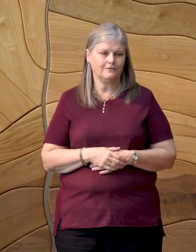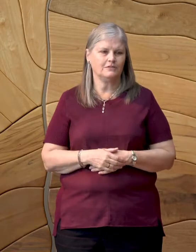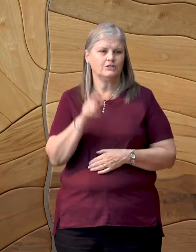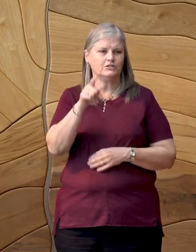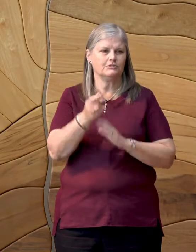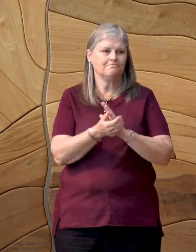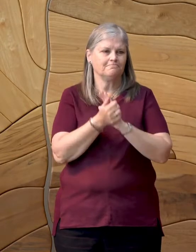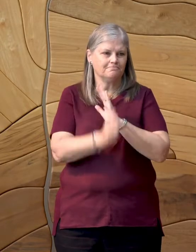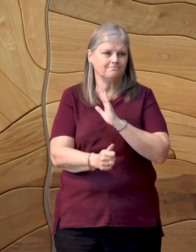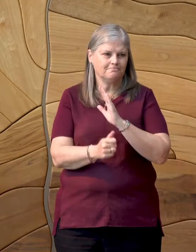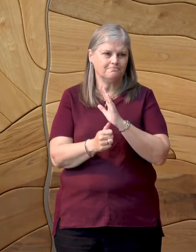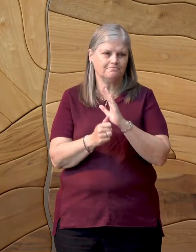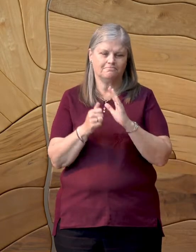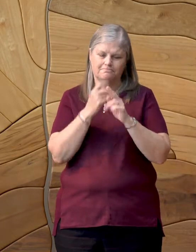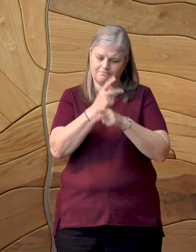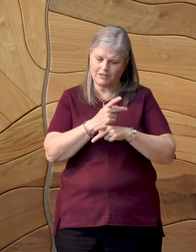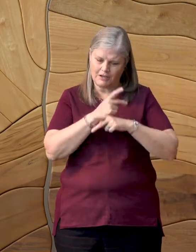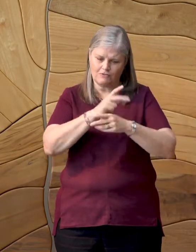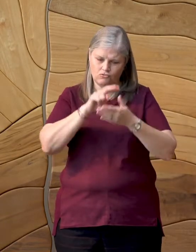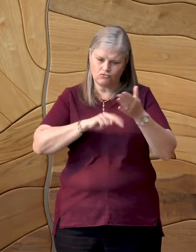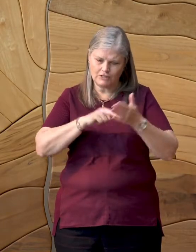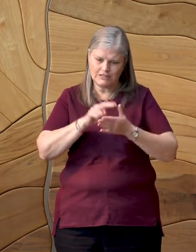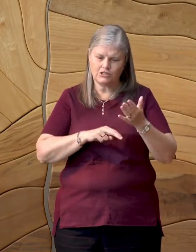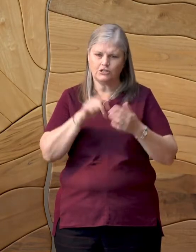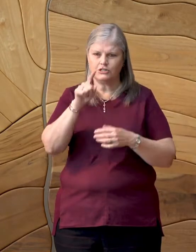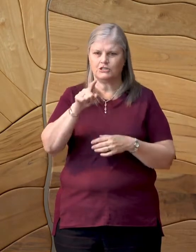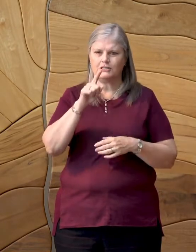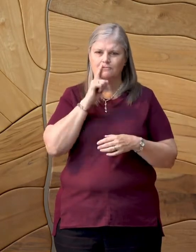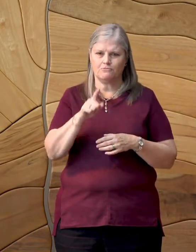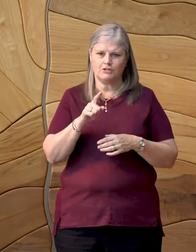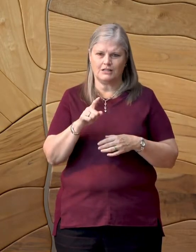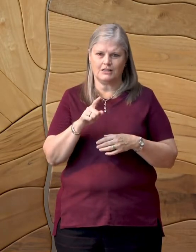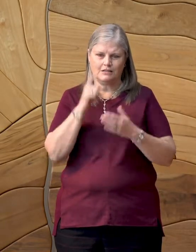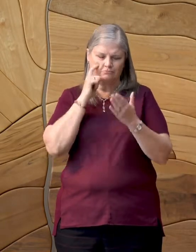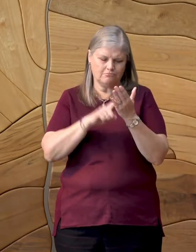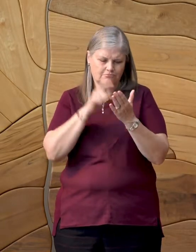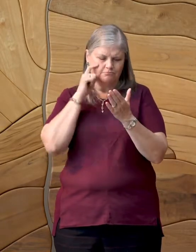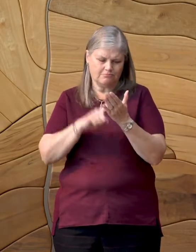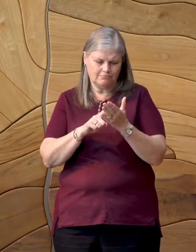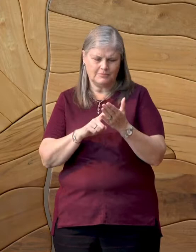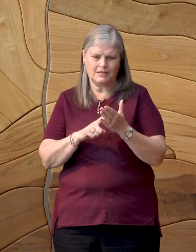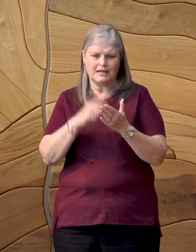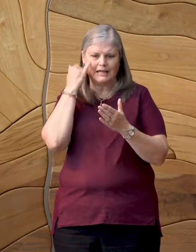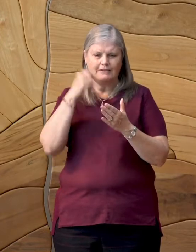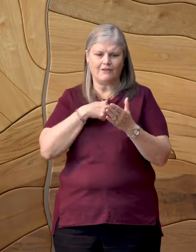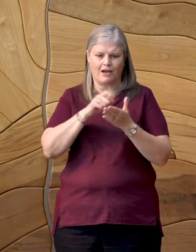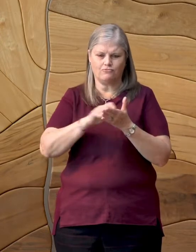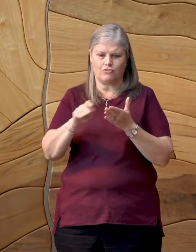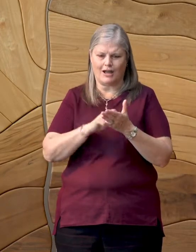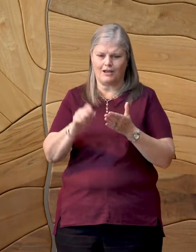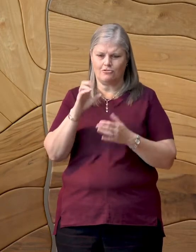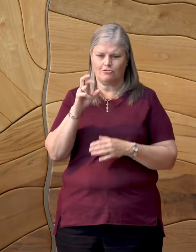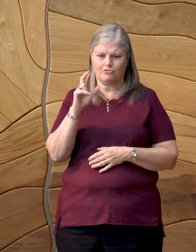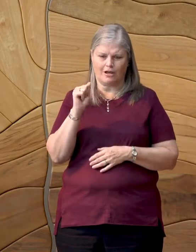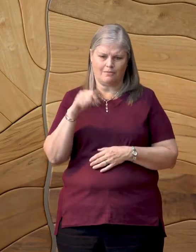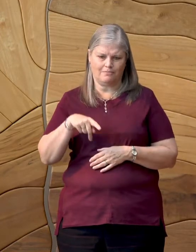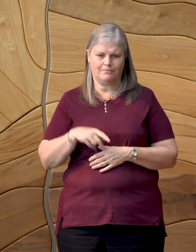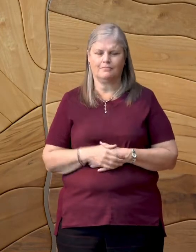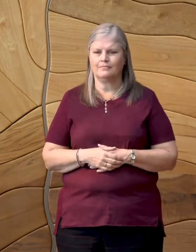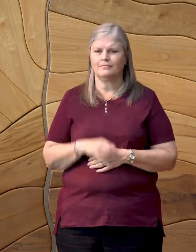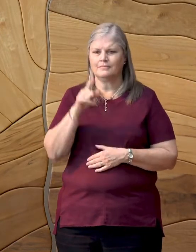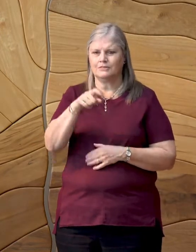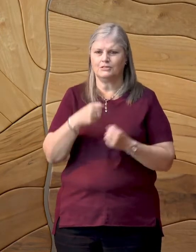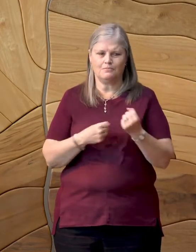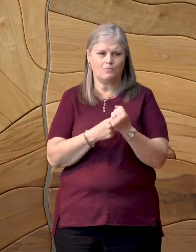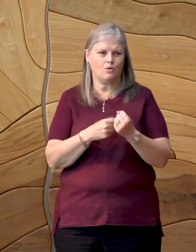talented, close reader and has been my front-line crap detector ever since I met her, supporting